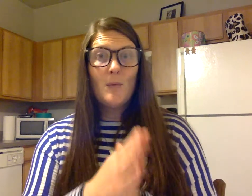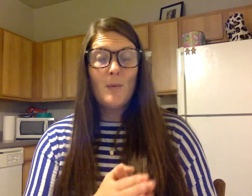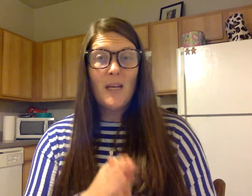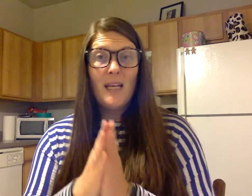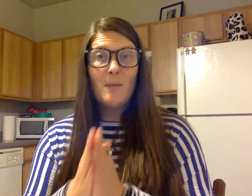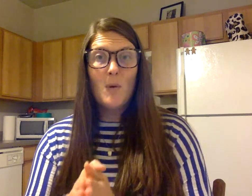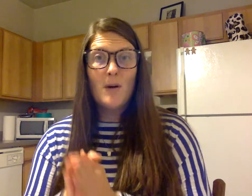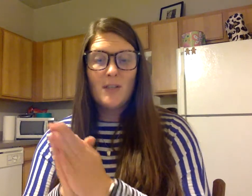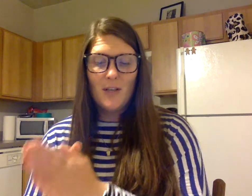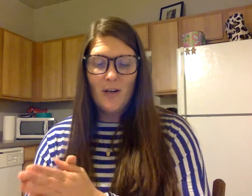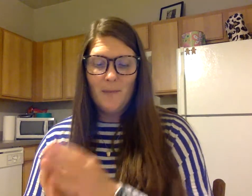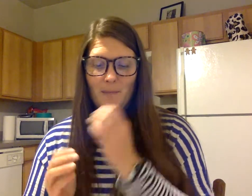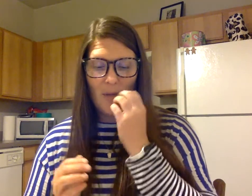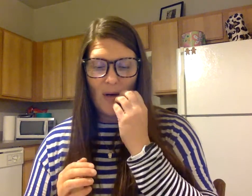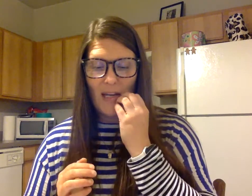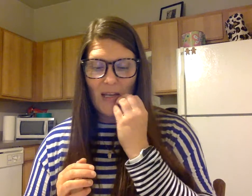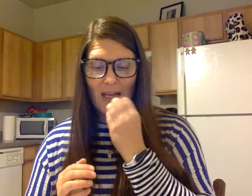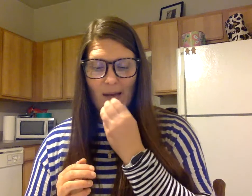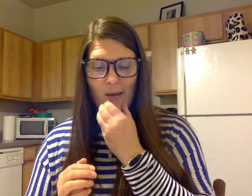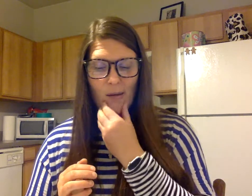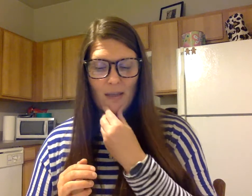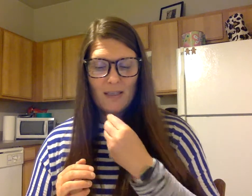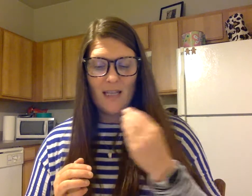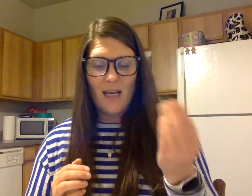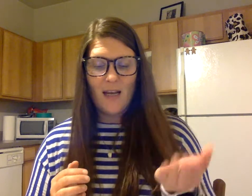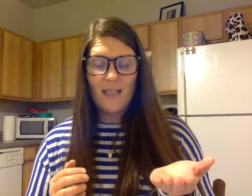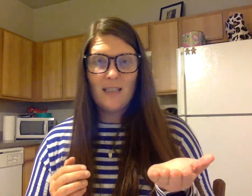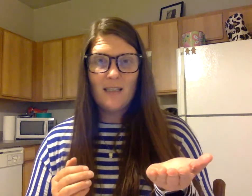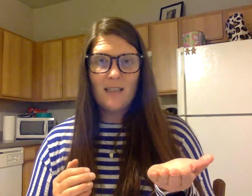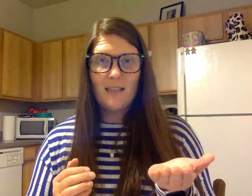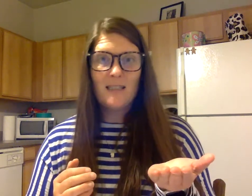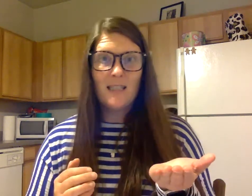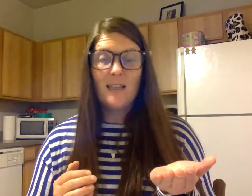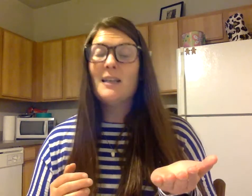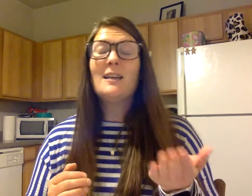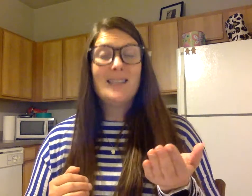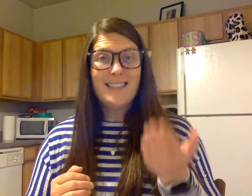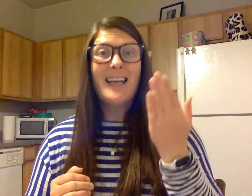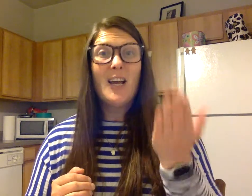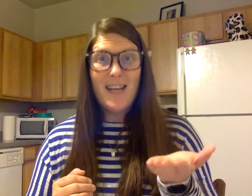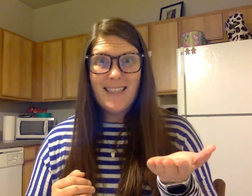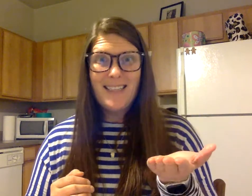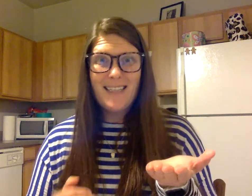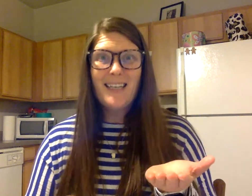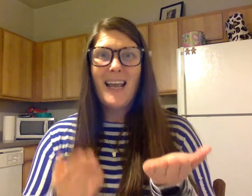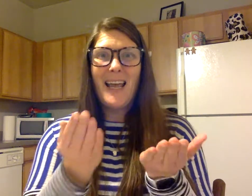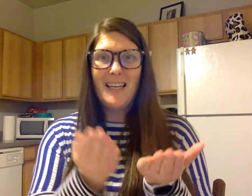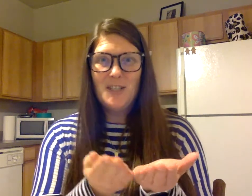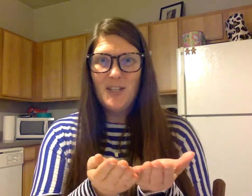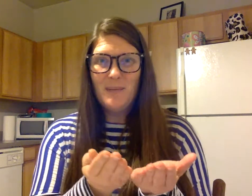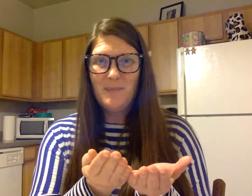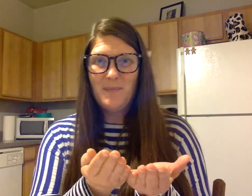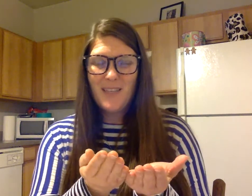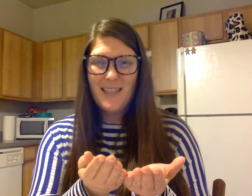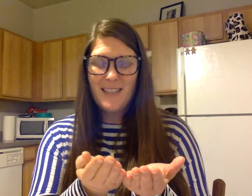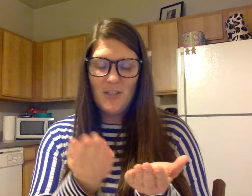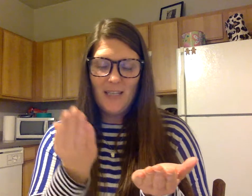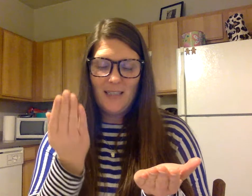Reporter. All right, good. Say ust. Say ust. Add j. Just.